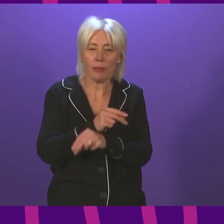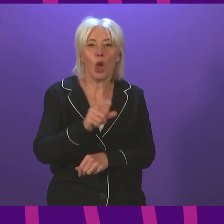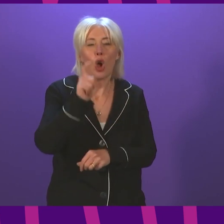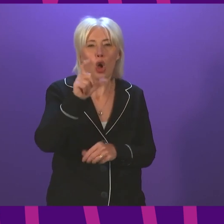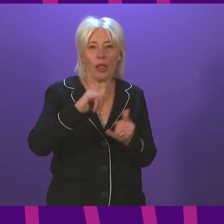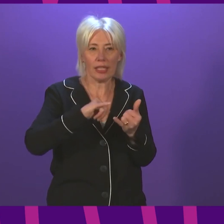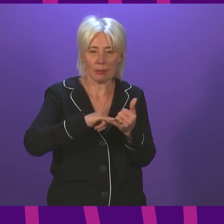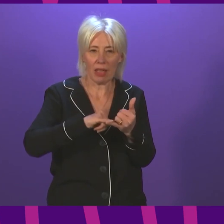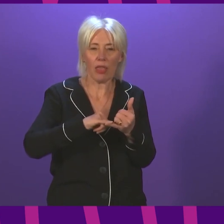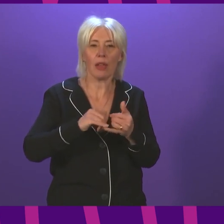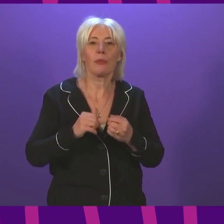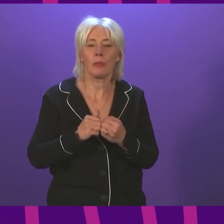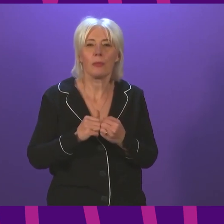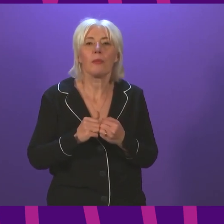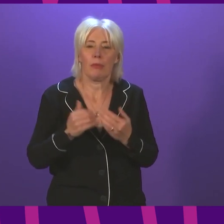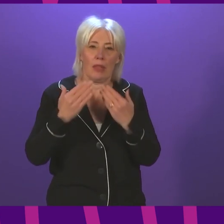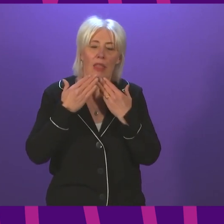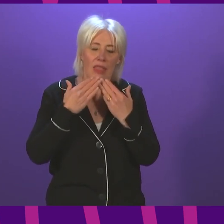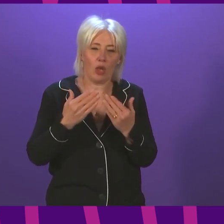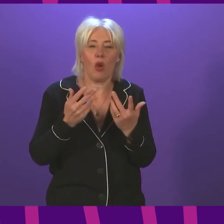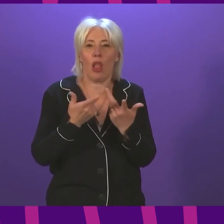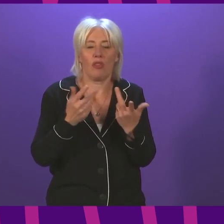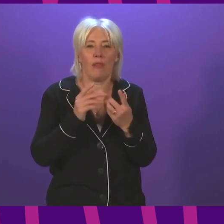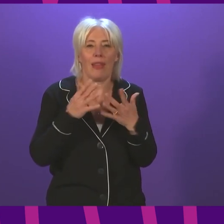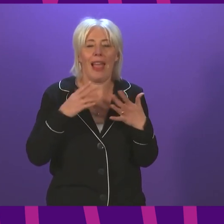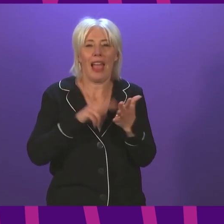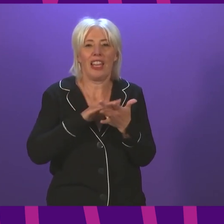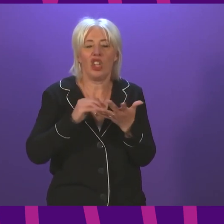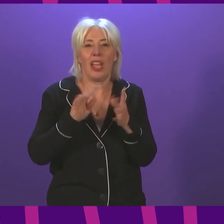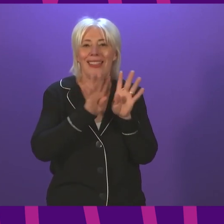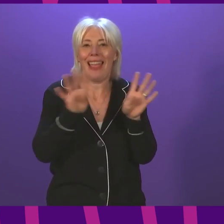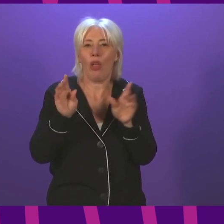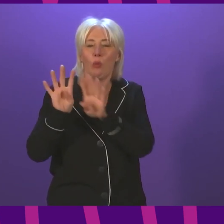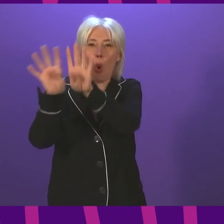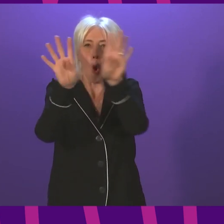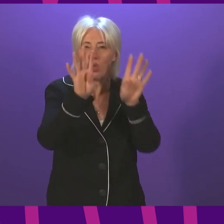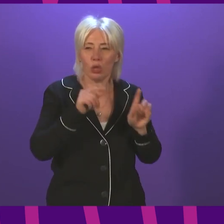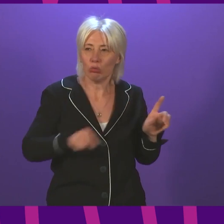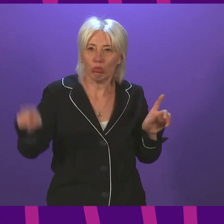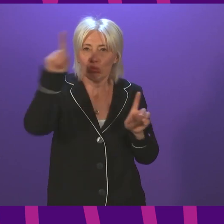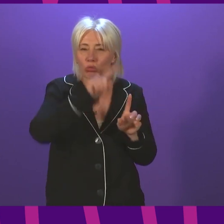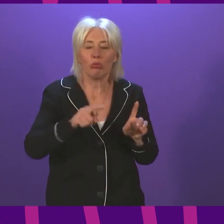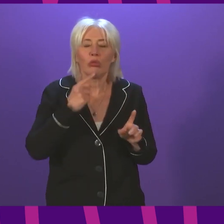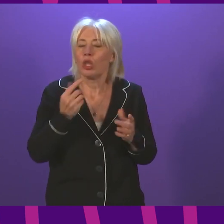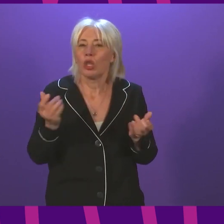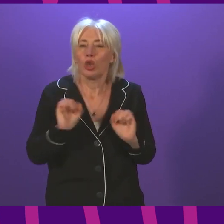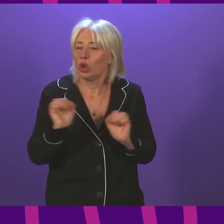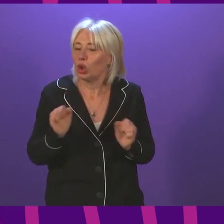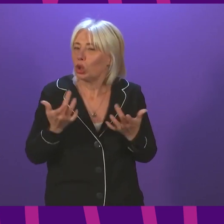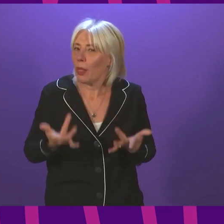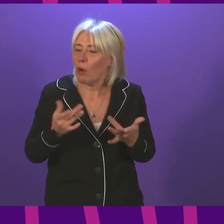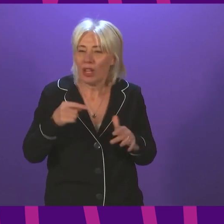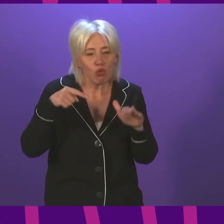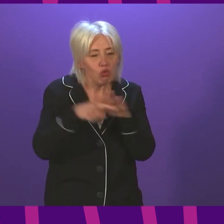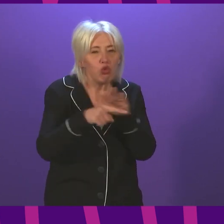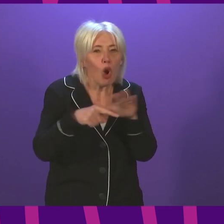Stephanie Callaghan. Thank you, President Officer. A number of health boards, including NHS Lanarkshire and Davies and Galloway, don't currently have any drop-in clinics